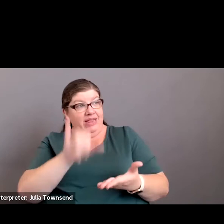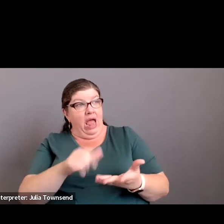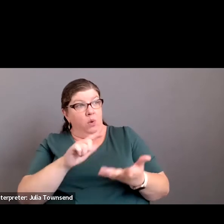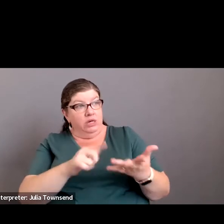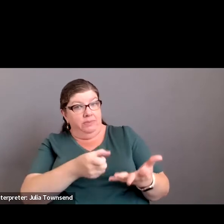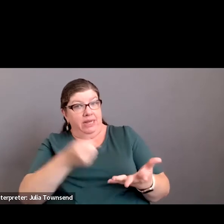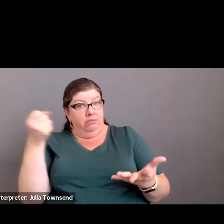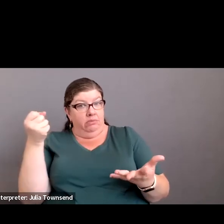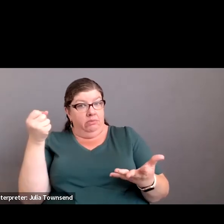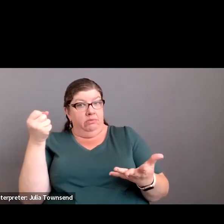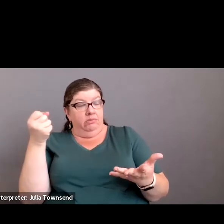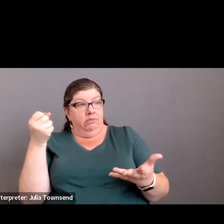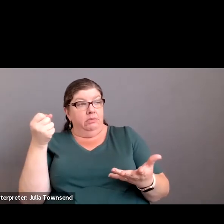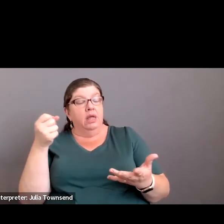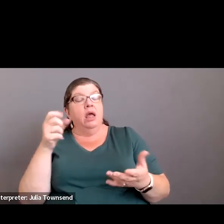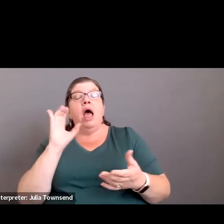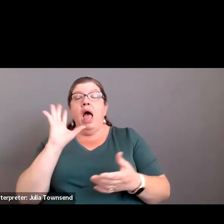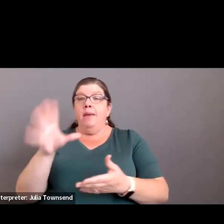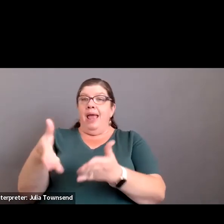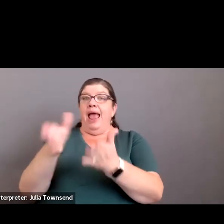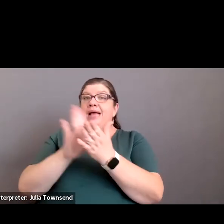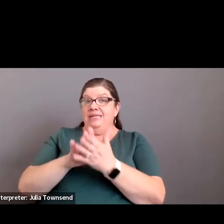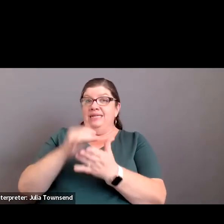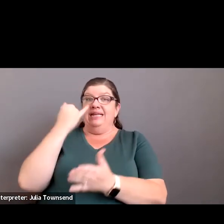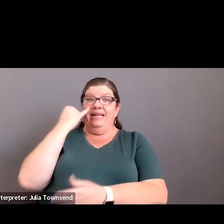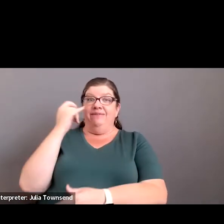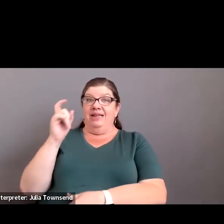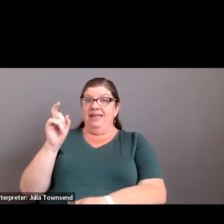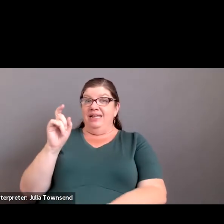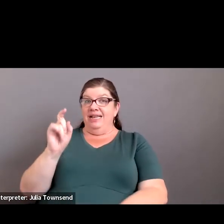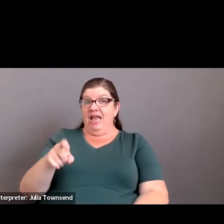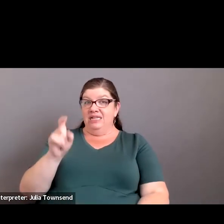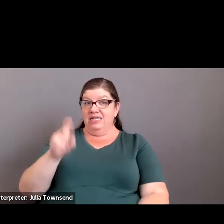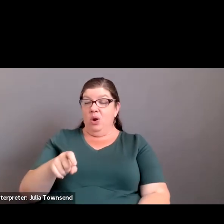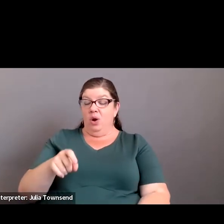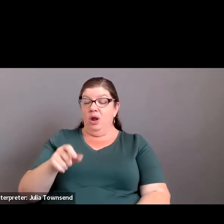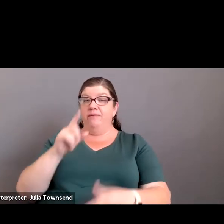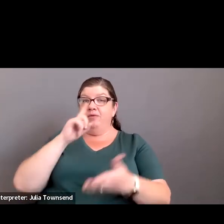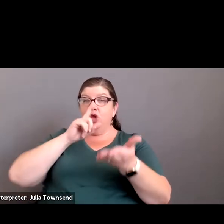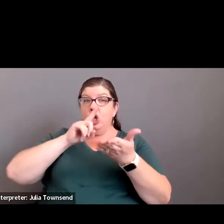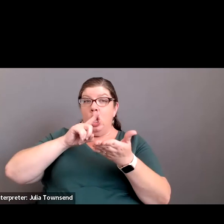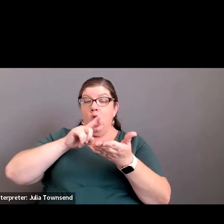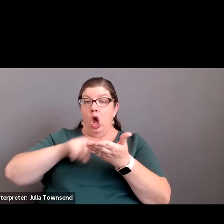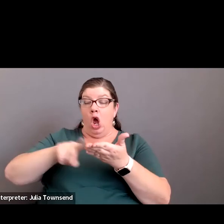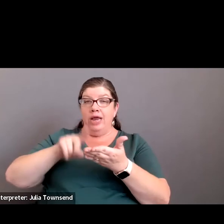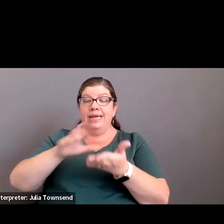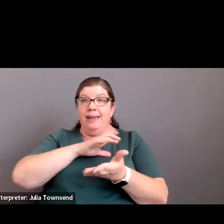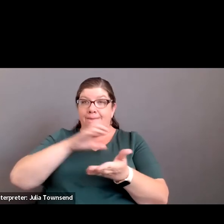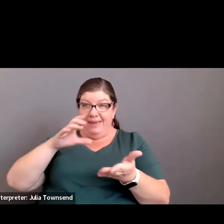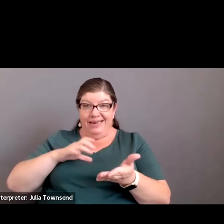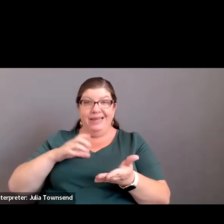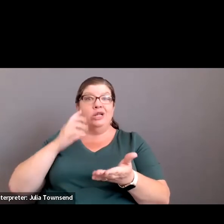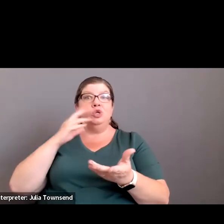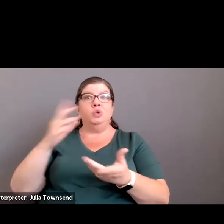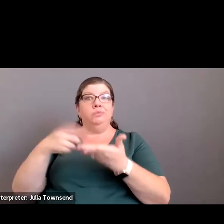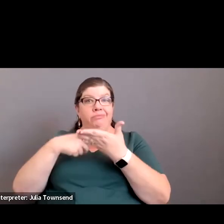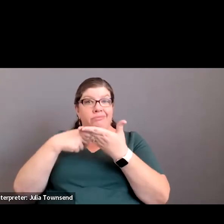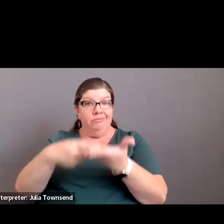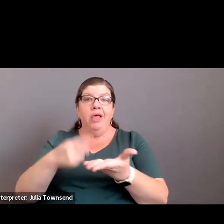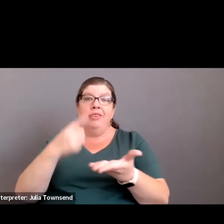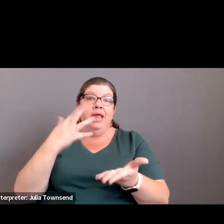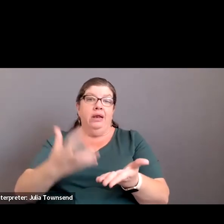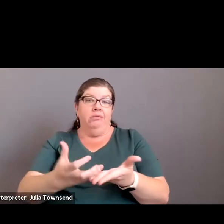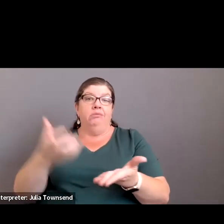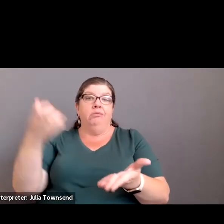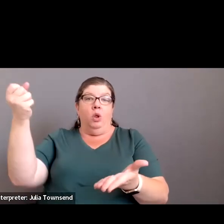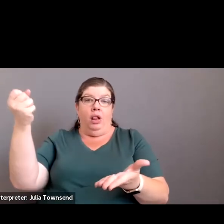item to be – to be pulled? asking I'm asking if it's necessary for the audit committee to weigh in. Yes. Yes. That's what I'm asking.